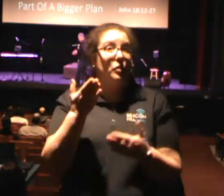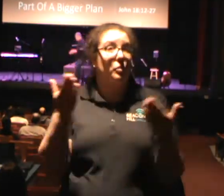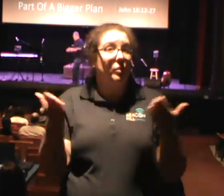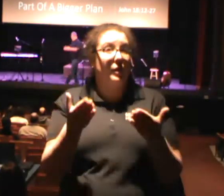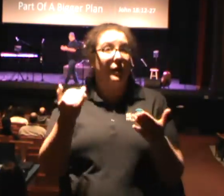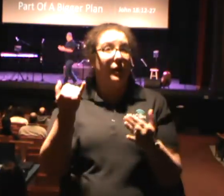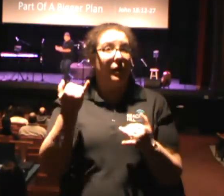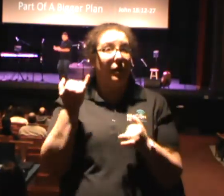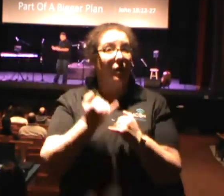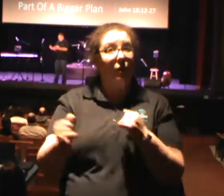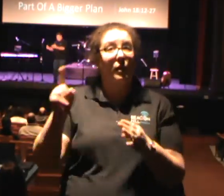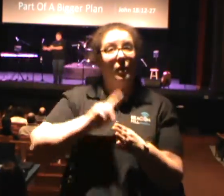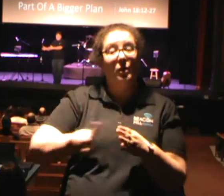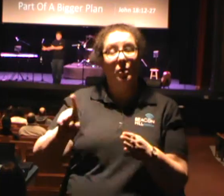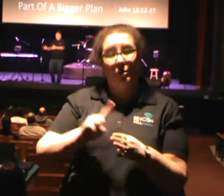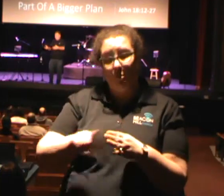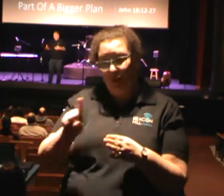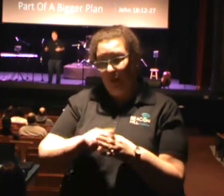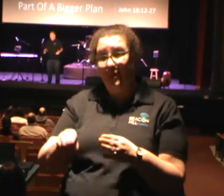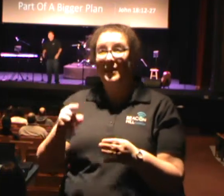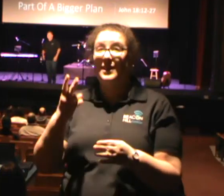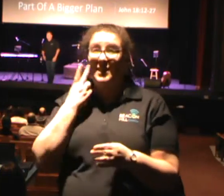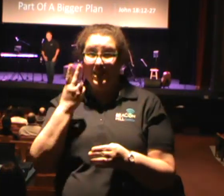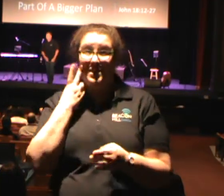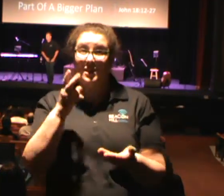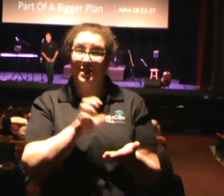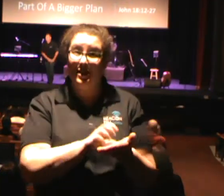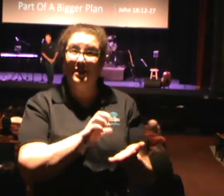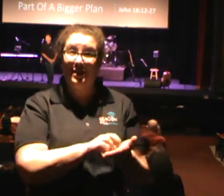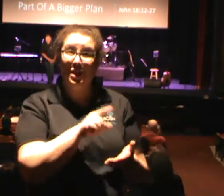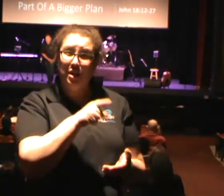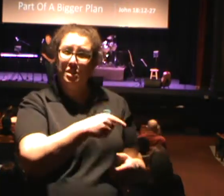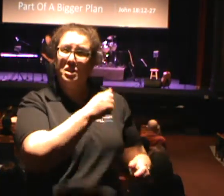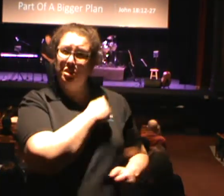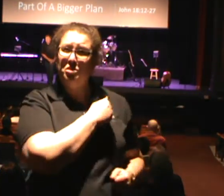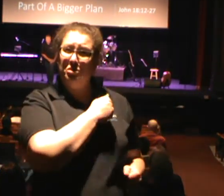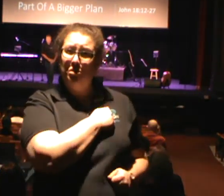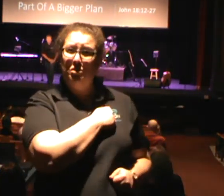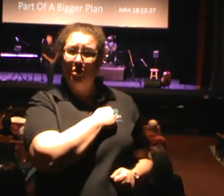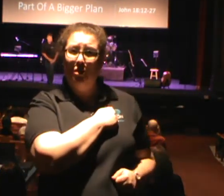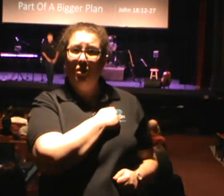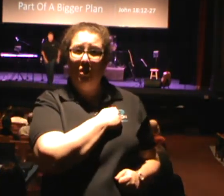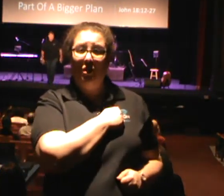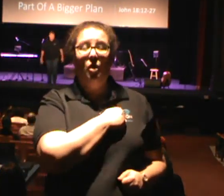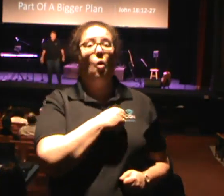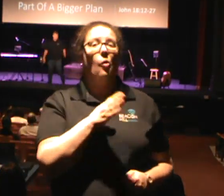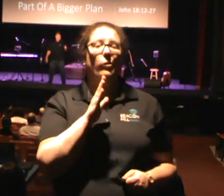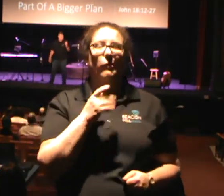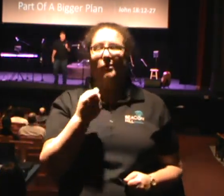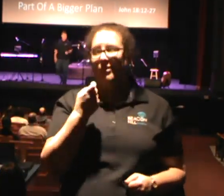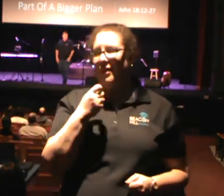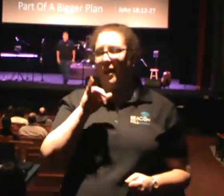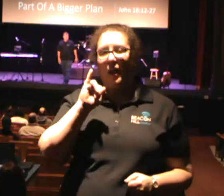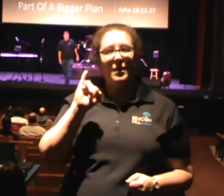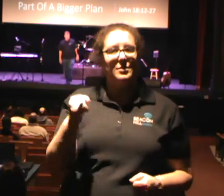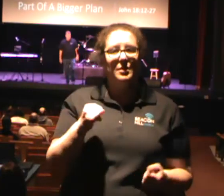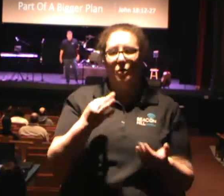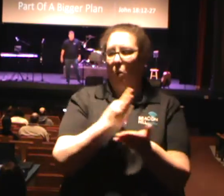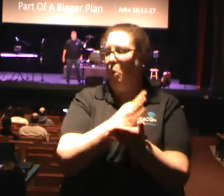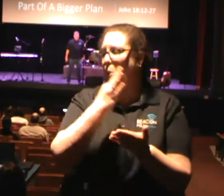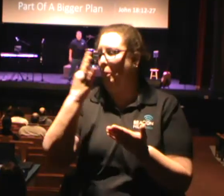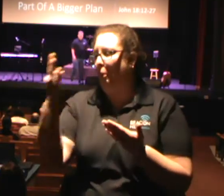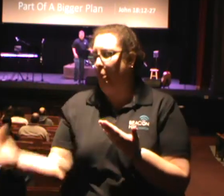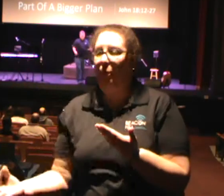from passage, and if you got your Bibles, just look back, these soldiers got off their butts just by the sound of